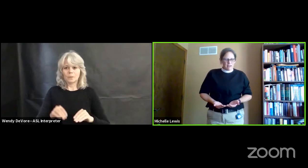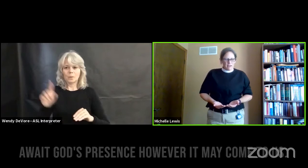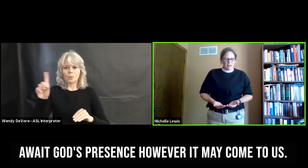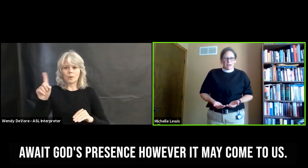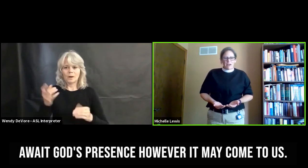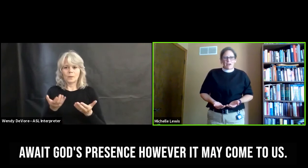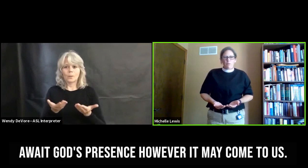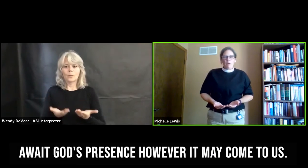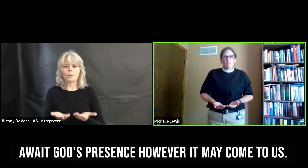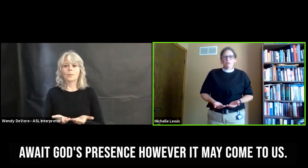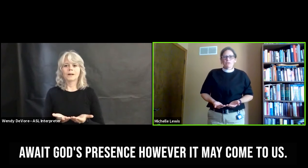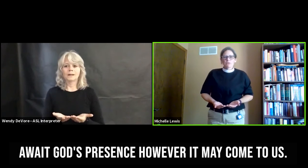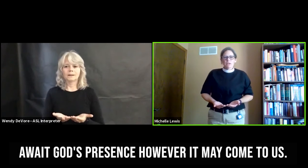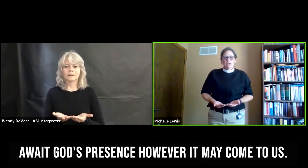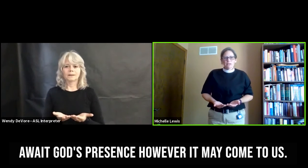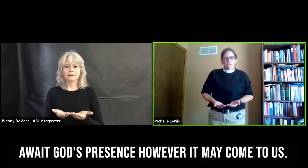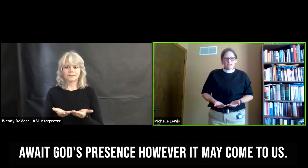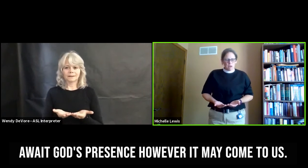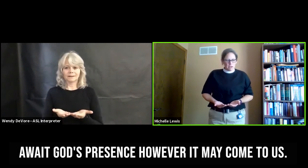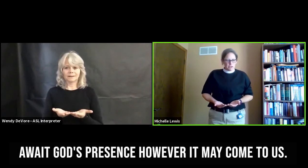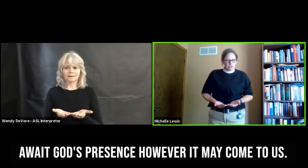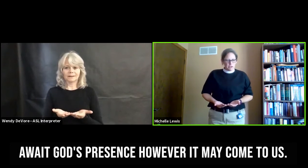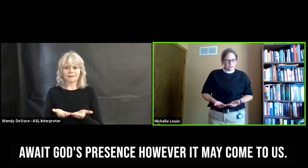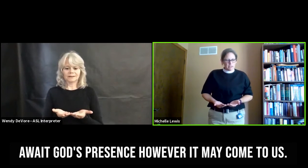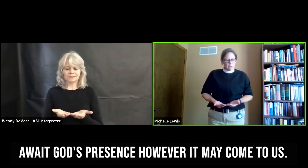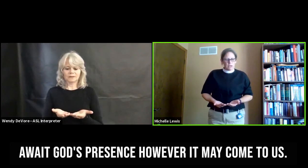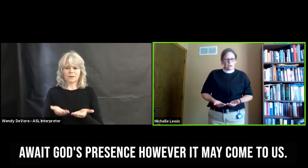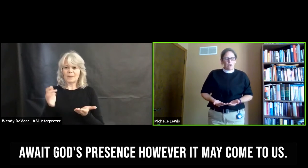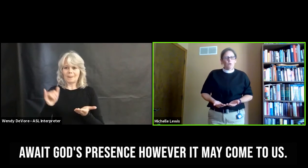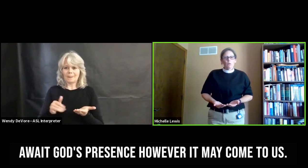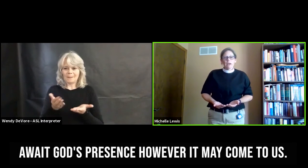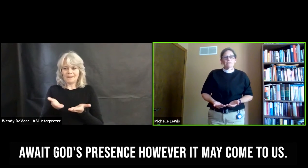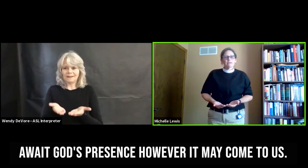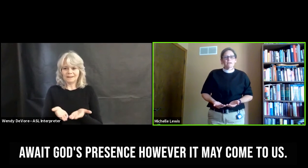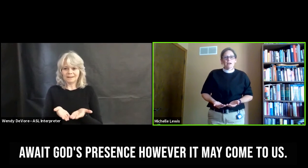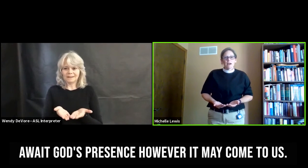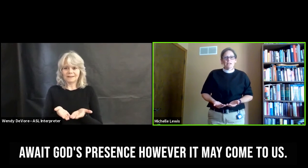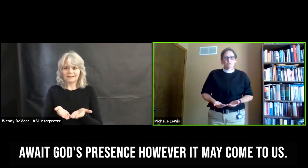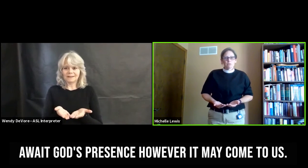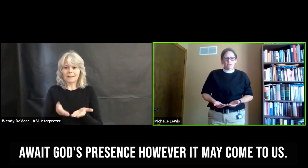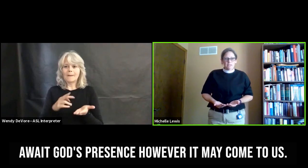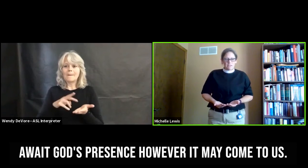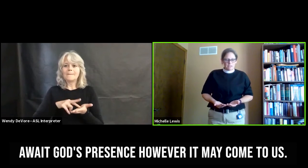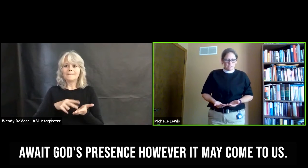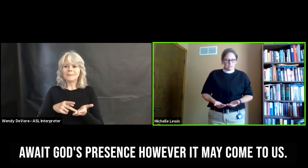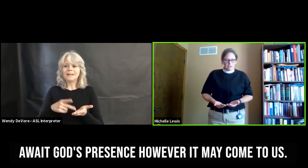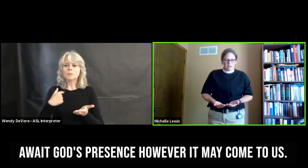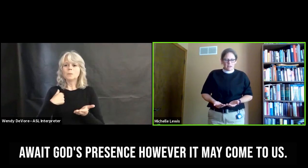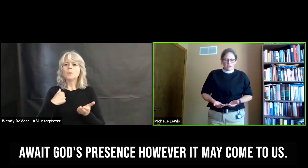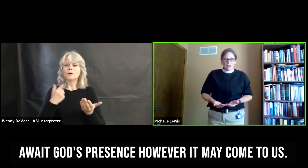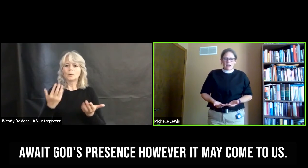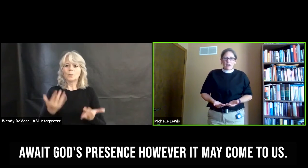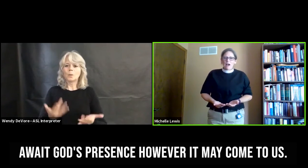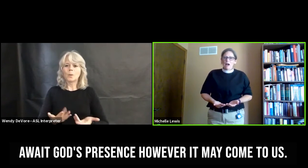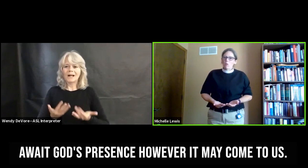and what we're doing in this posture is we await God's presence however